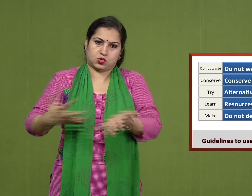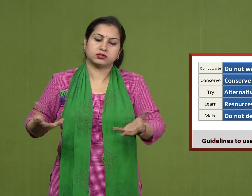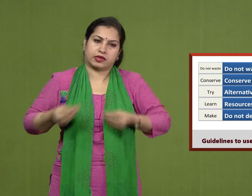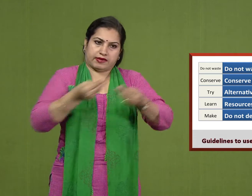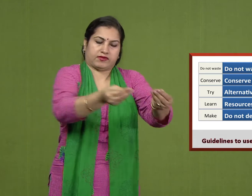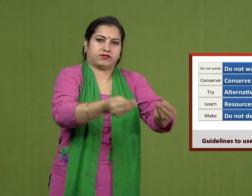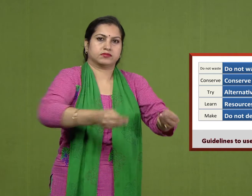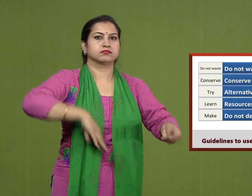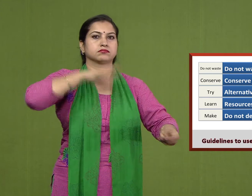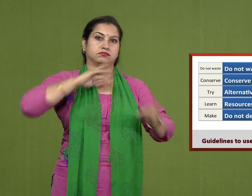sufficiently.